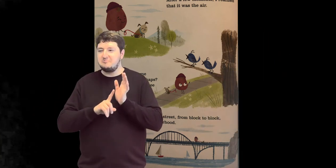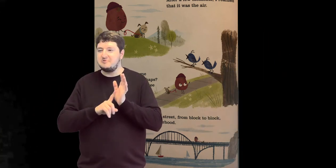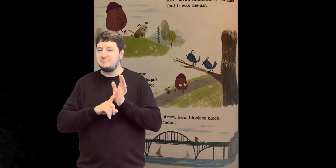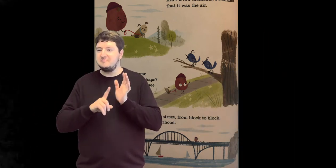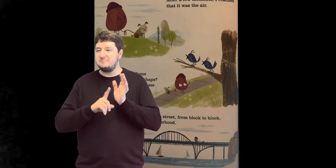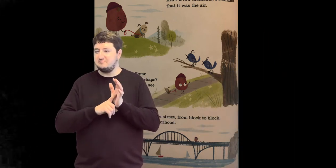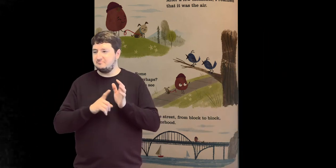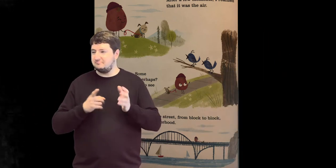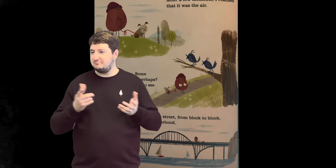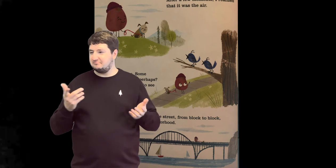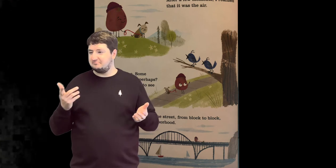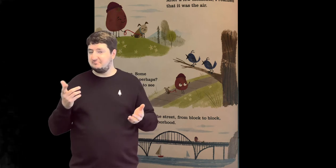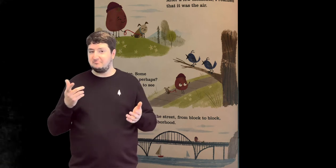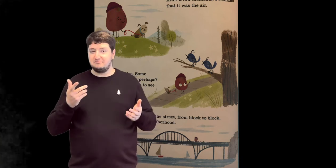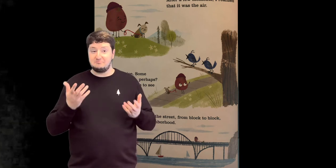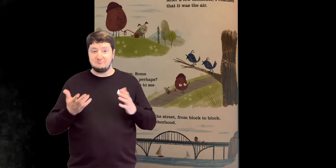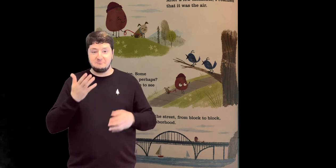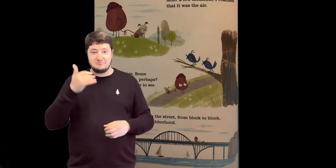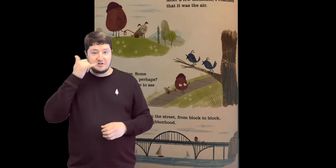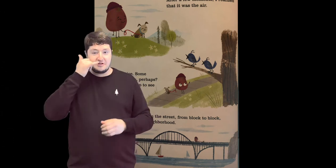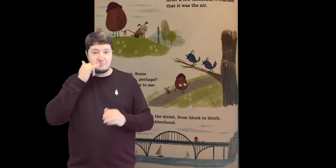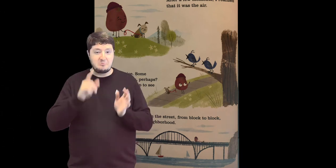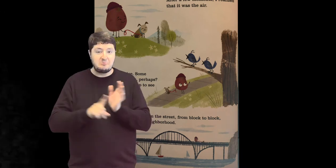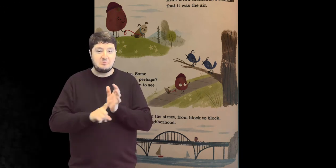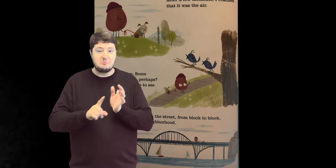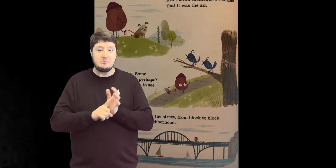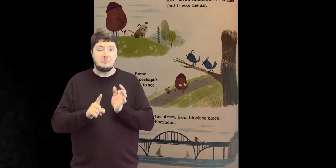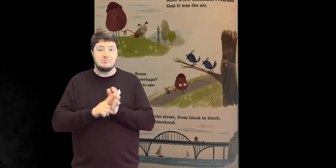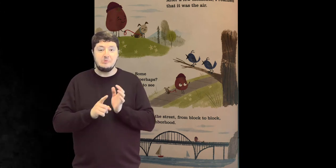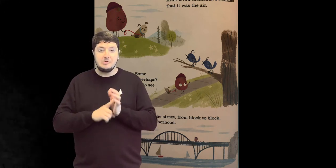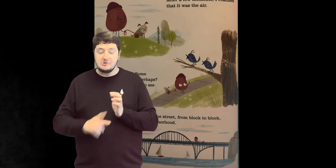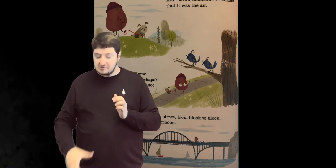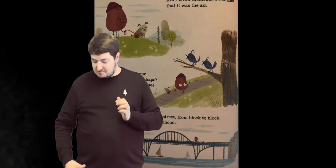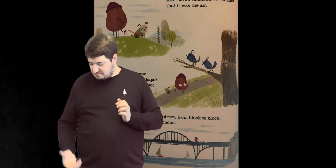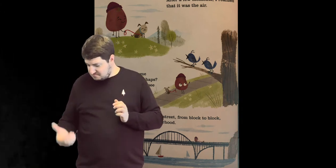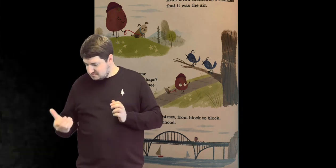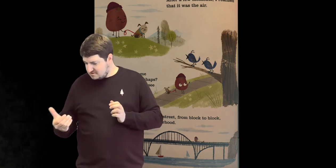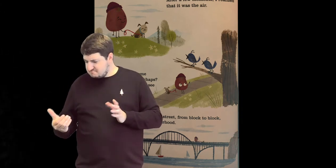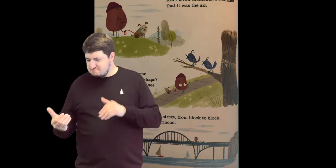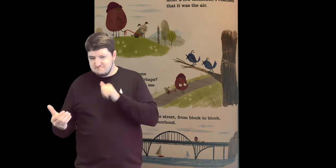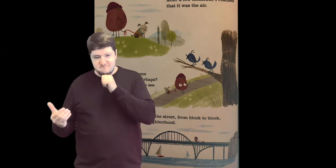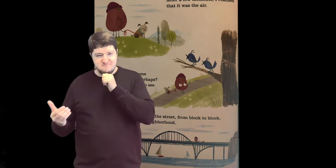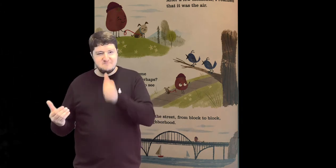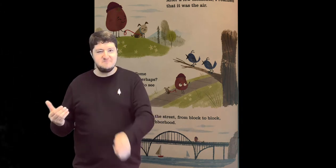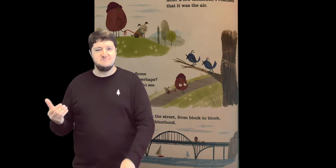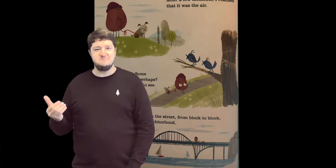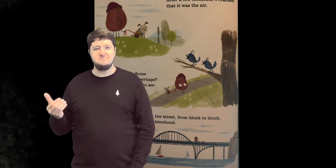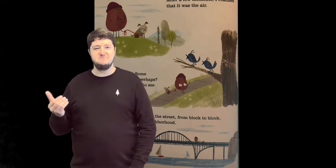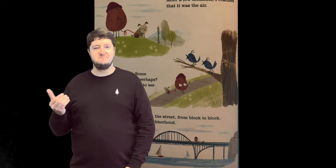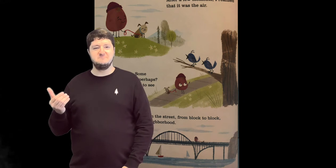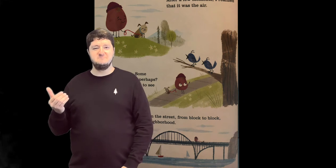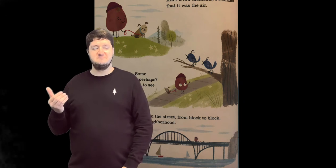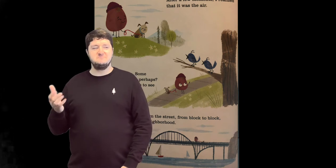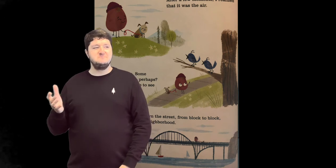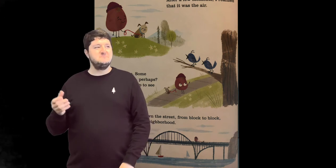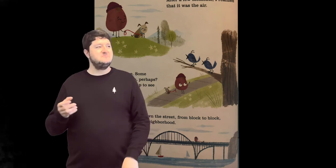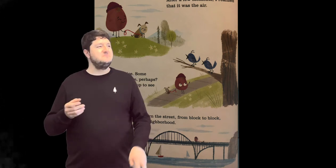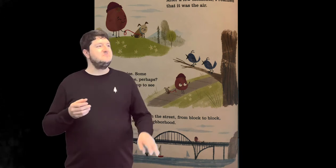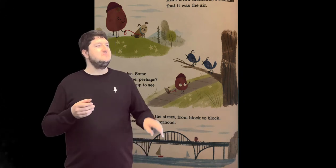I heard a noise Some chirps A ringtone perhaps But no I looked up